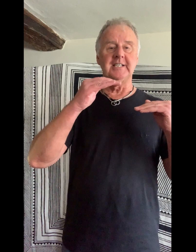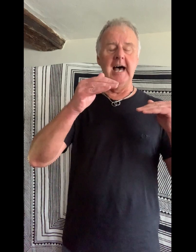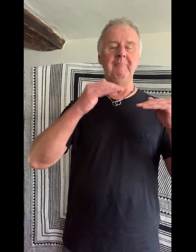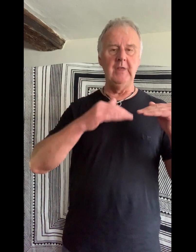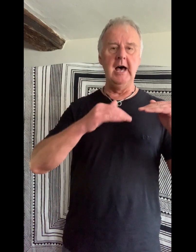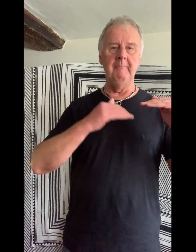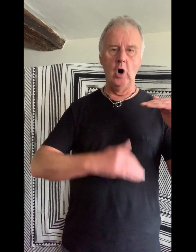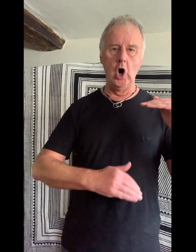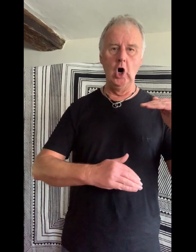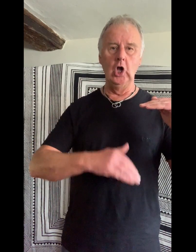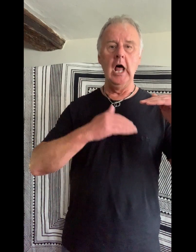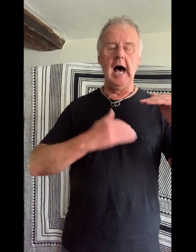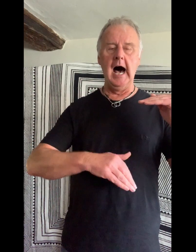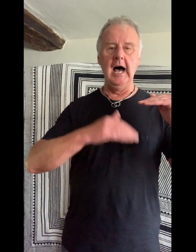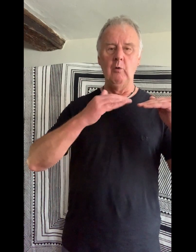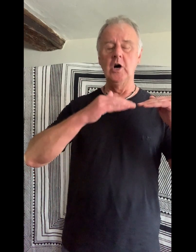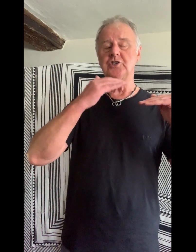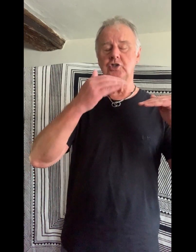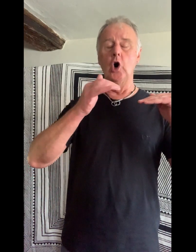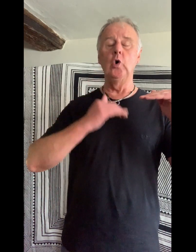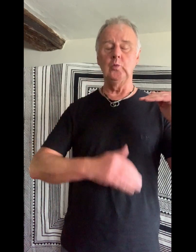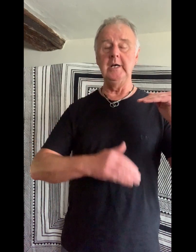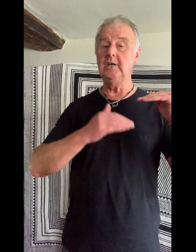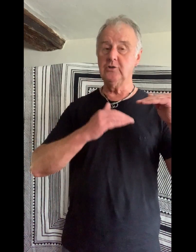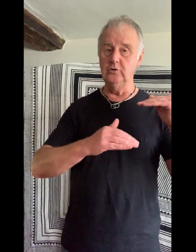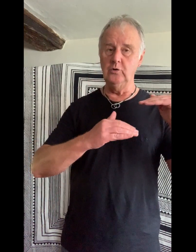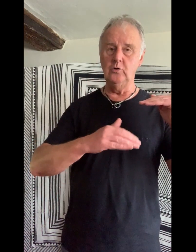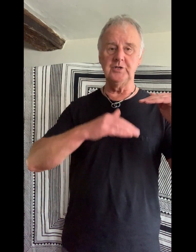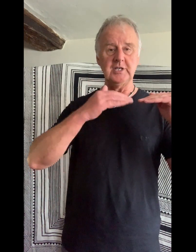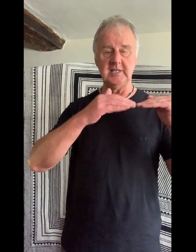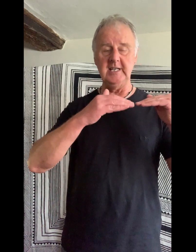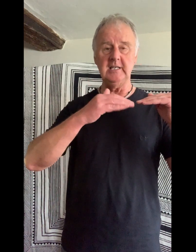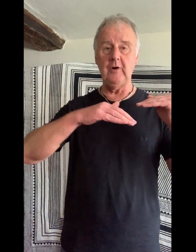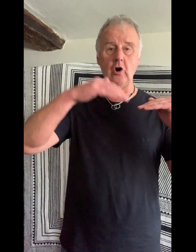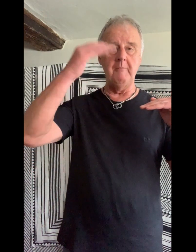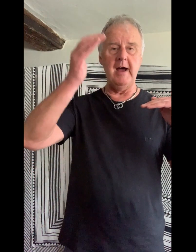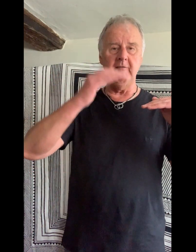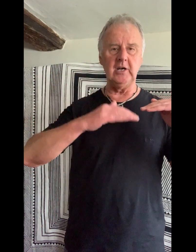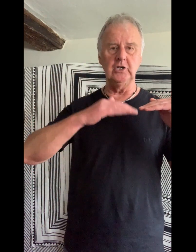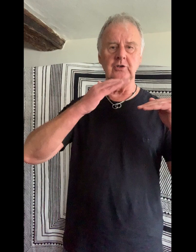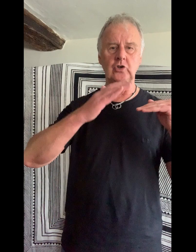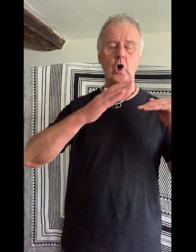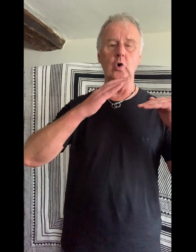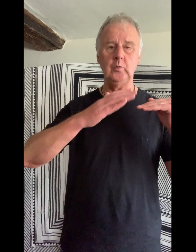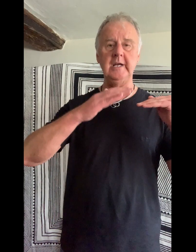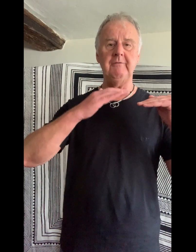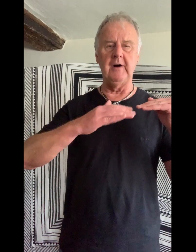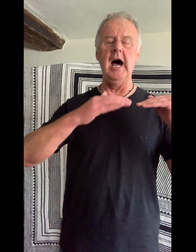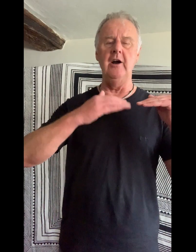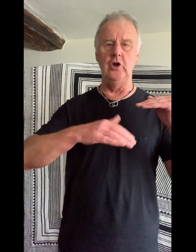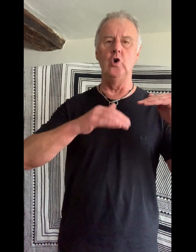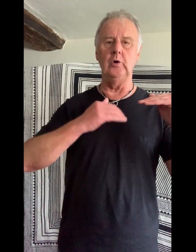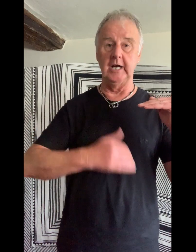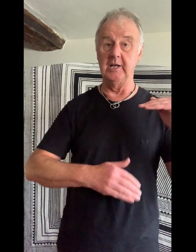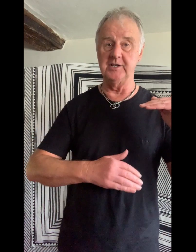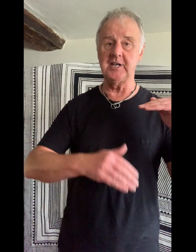damn them all, I was told. We'd cruise the seas for American gold. We'd fire no guns.